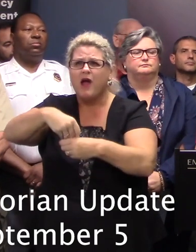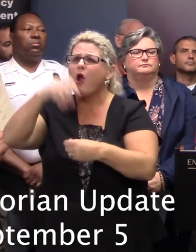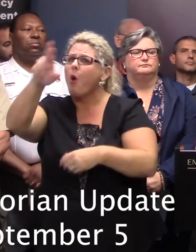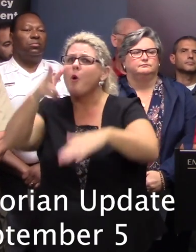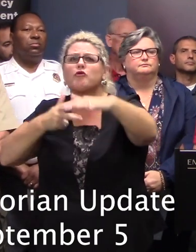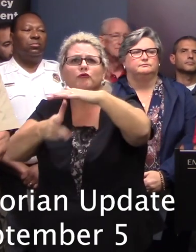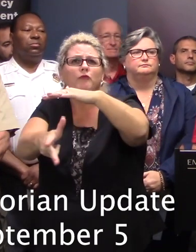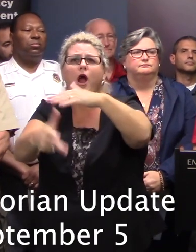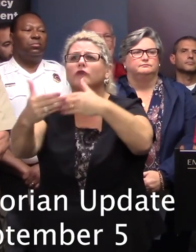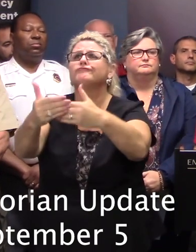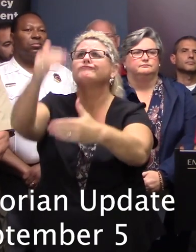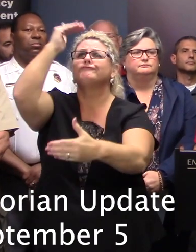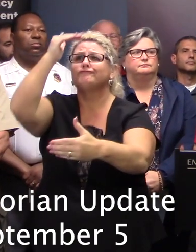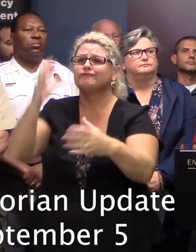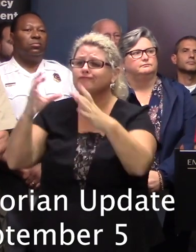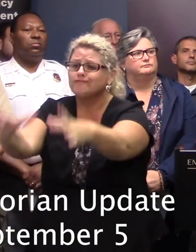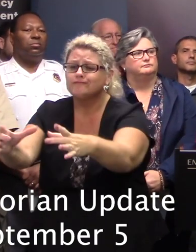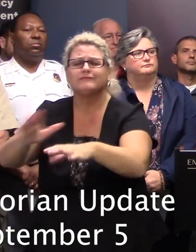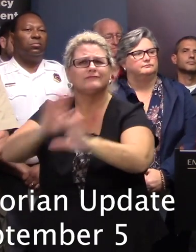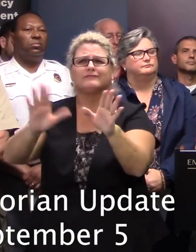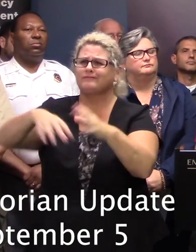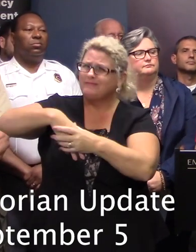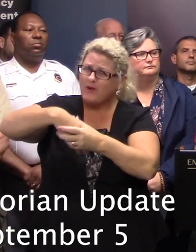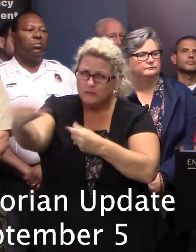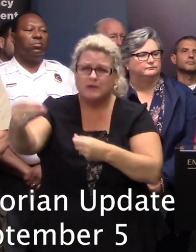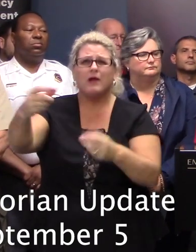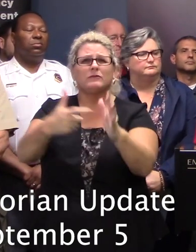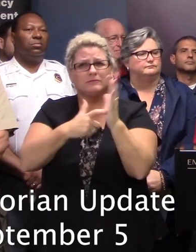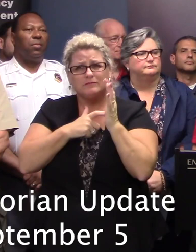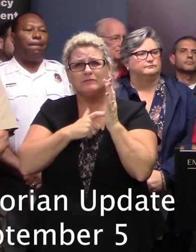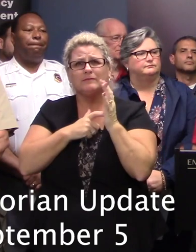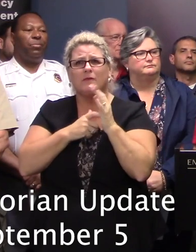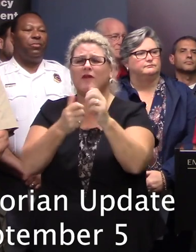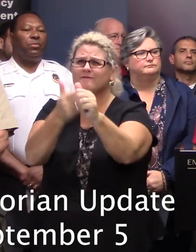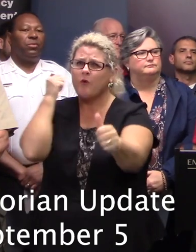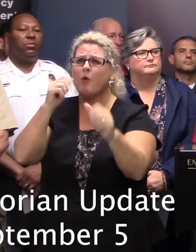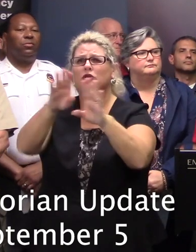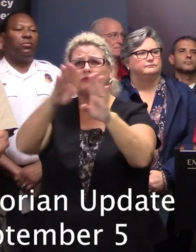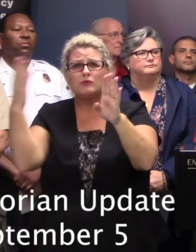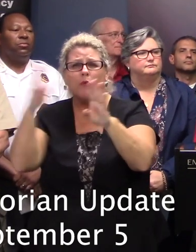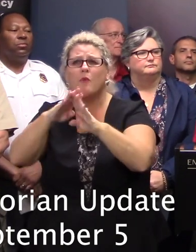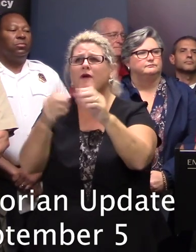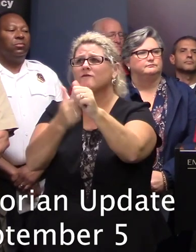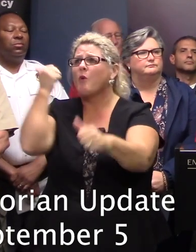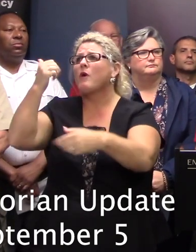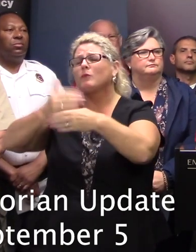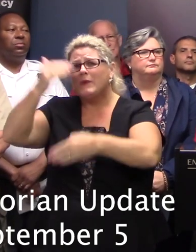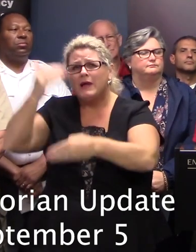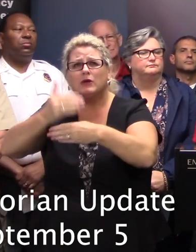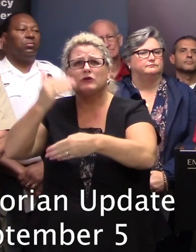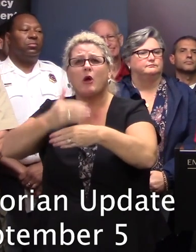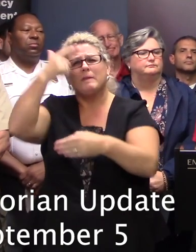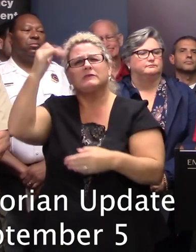if the door is open. Make sure those generators are outside and away from doors and windows where those